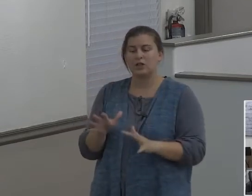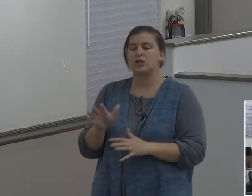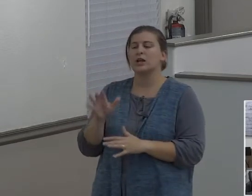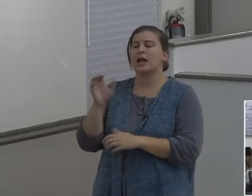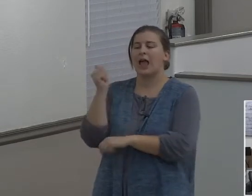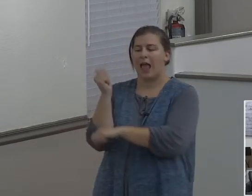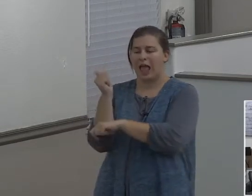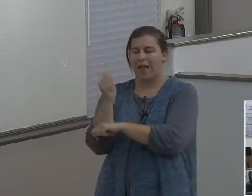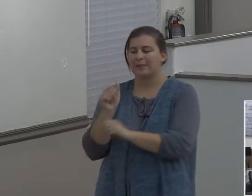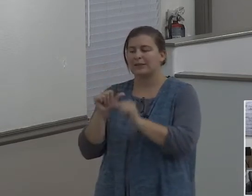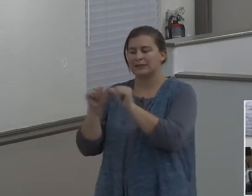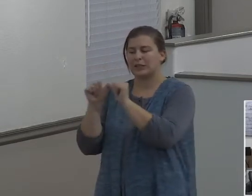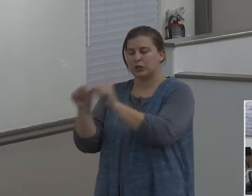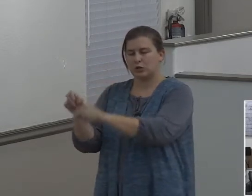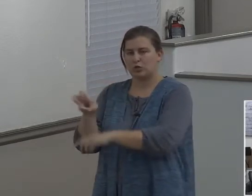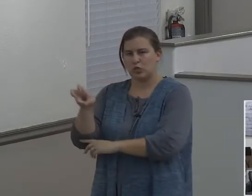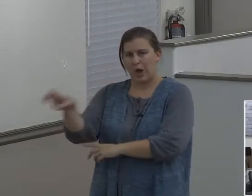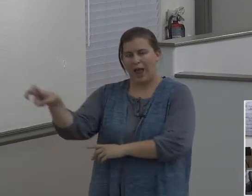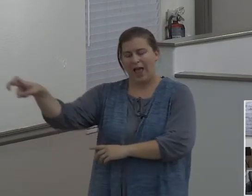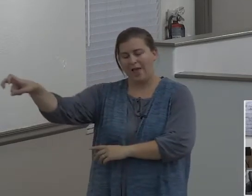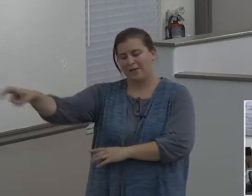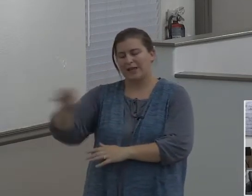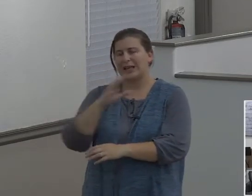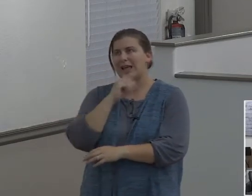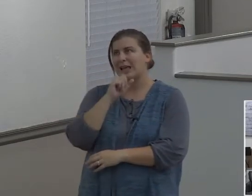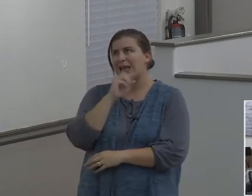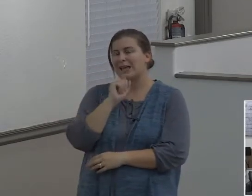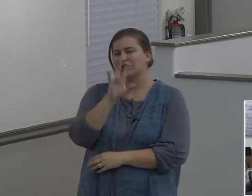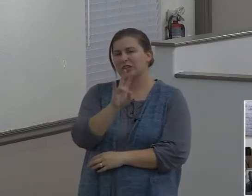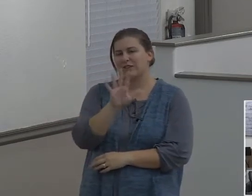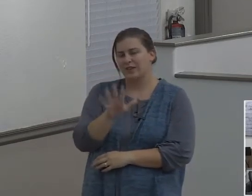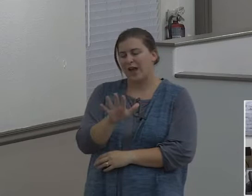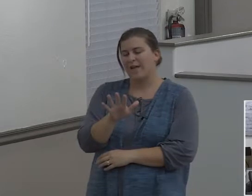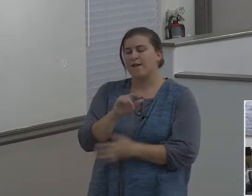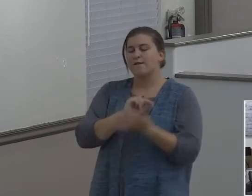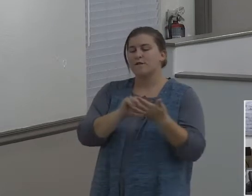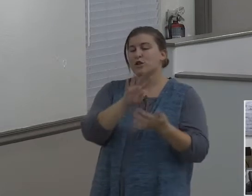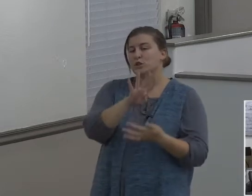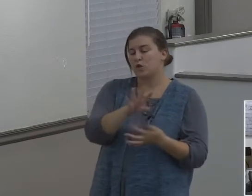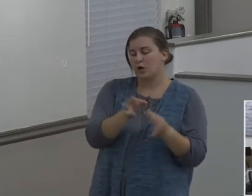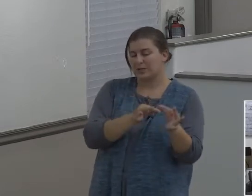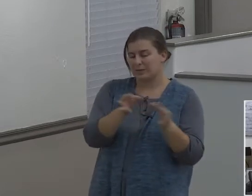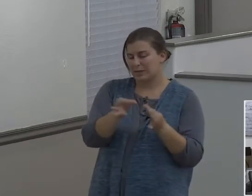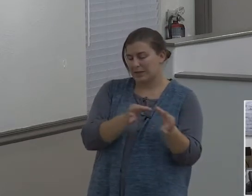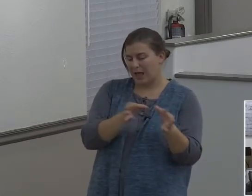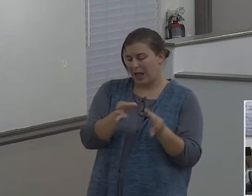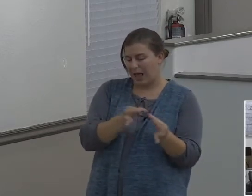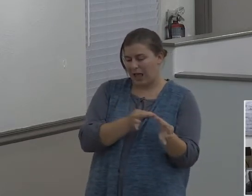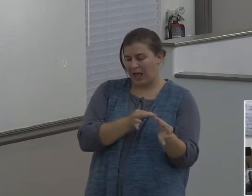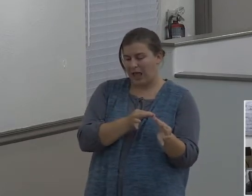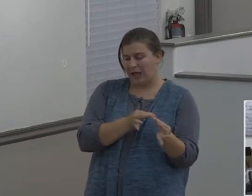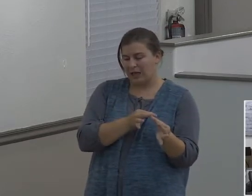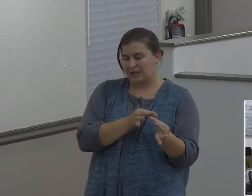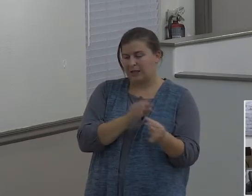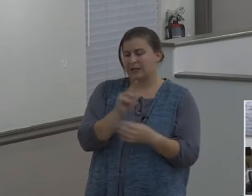old at this time. Verse 4 lets us know that Terah began,